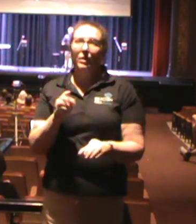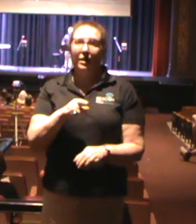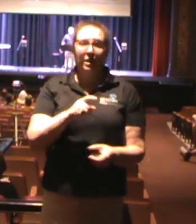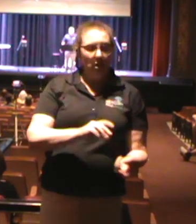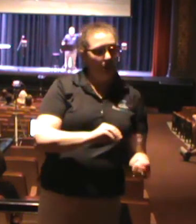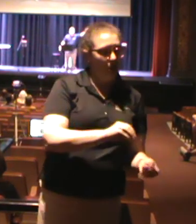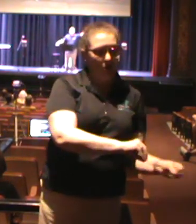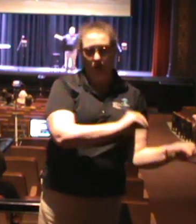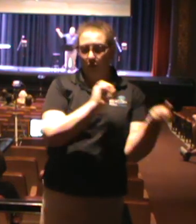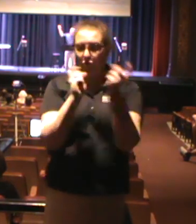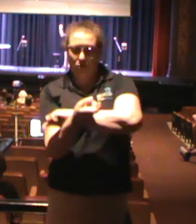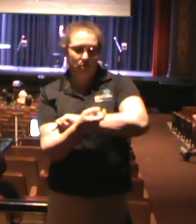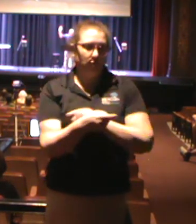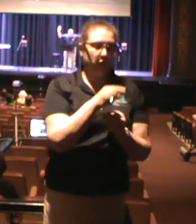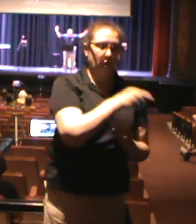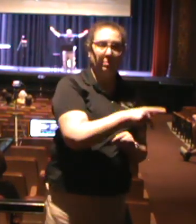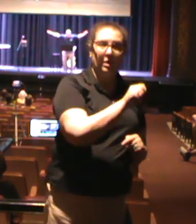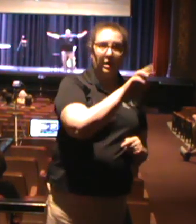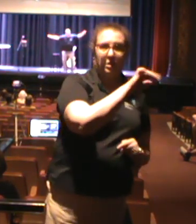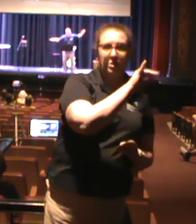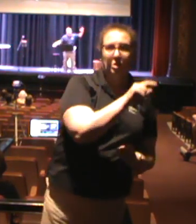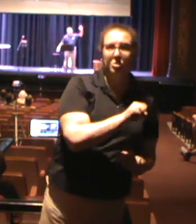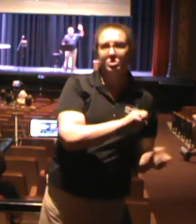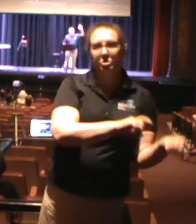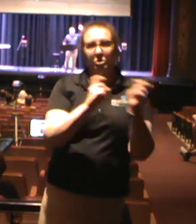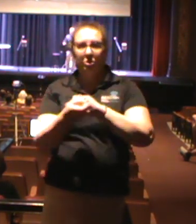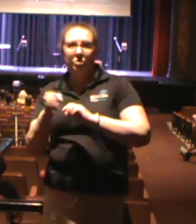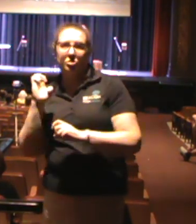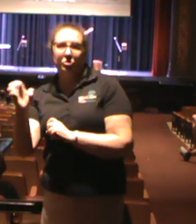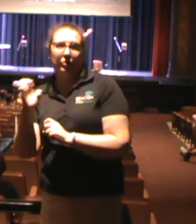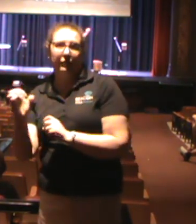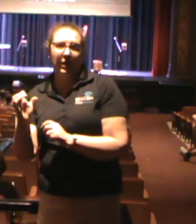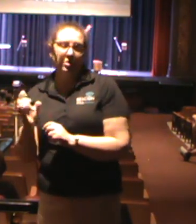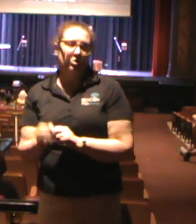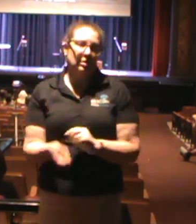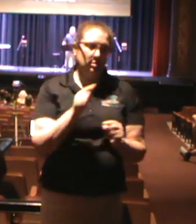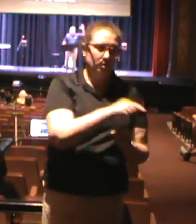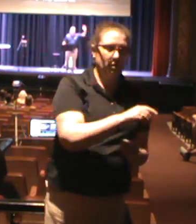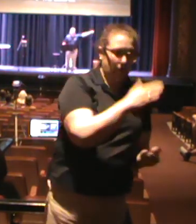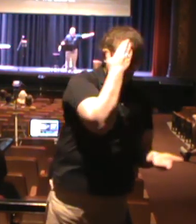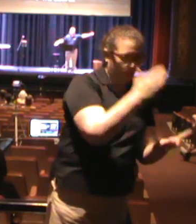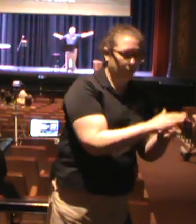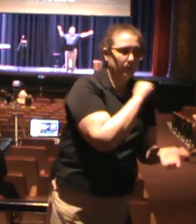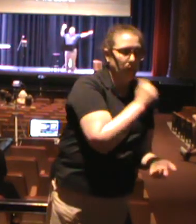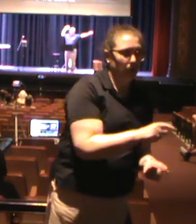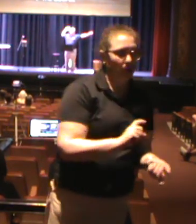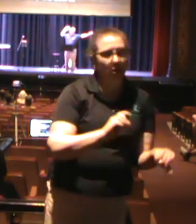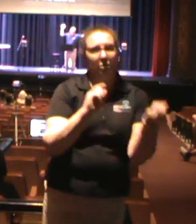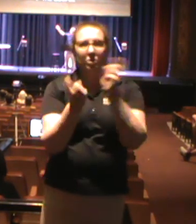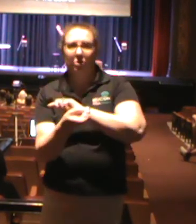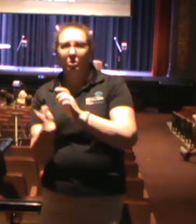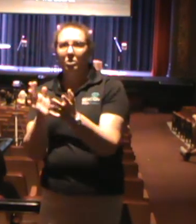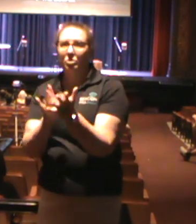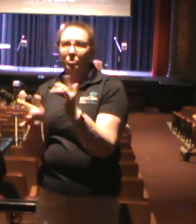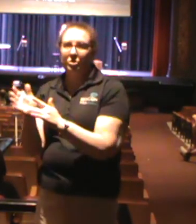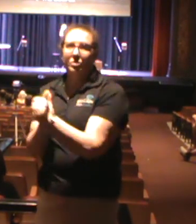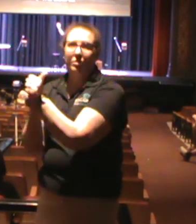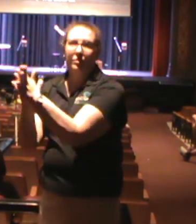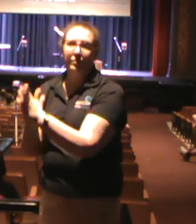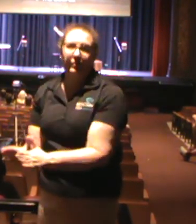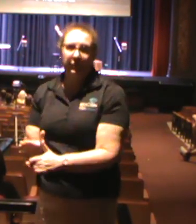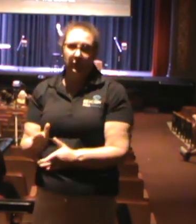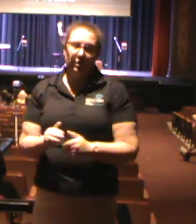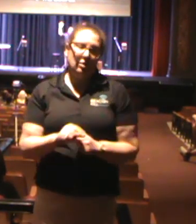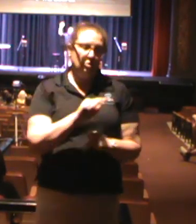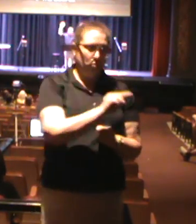He went from an unbeliever to an apostle. He went from an opponent of the gospel of Jesus Christ to one of the best messengers of